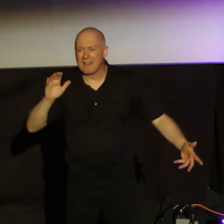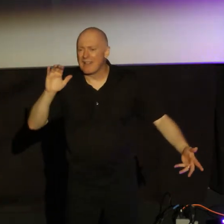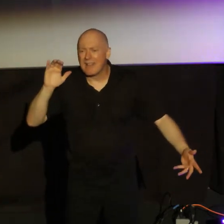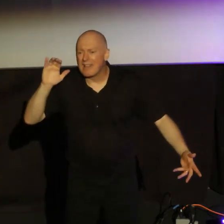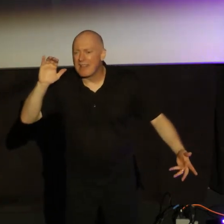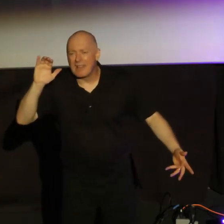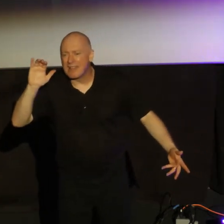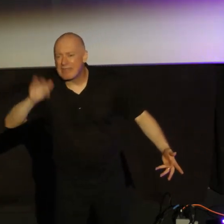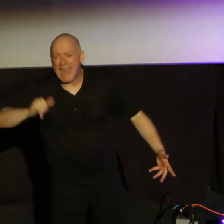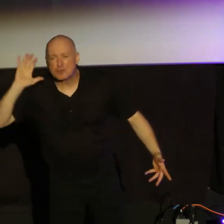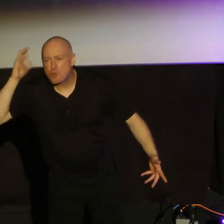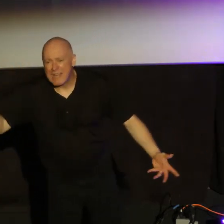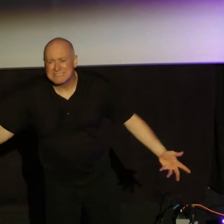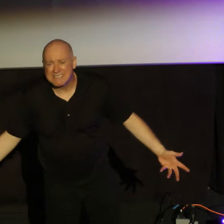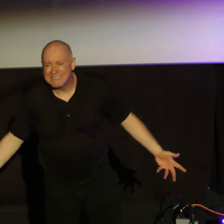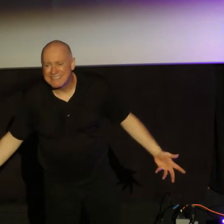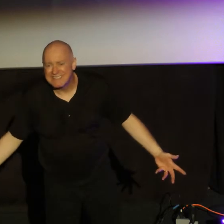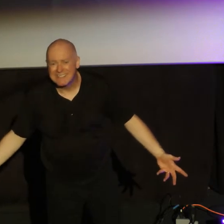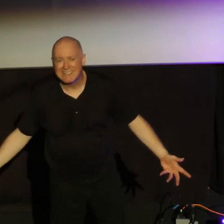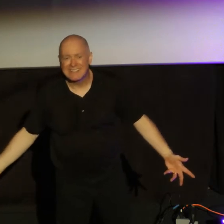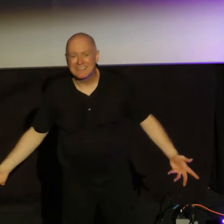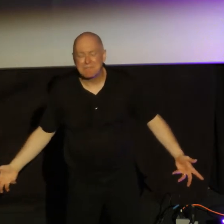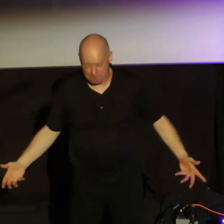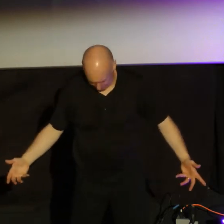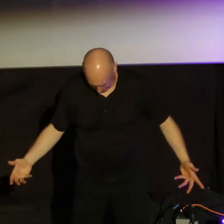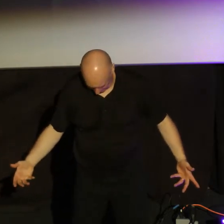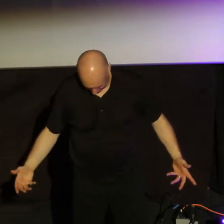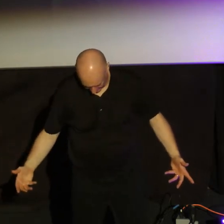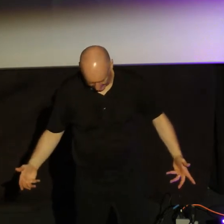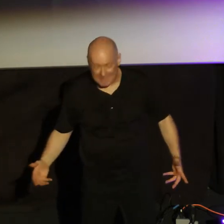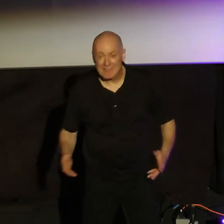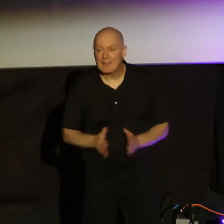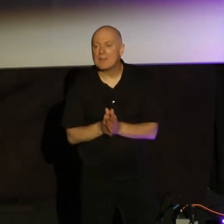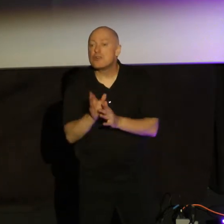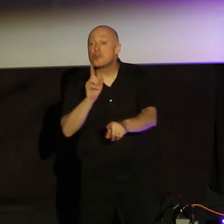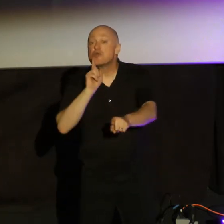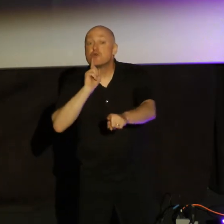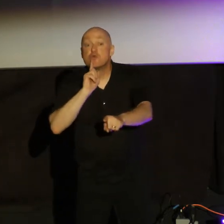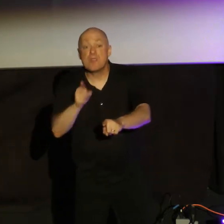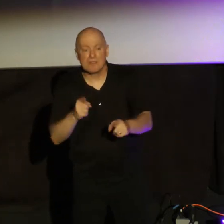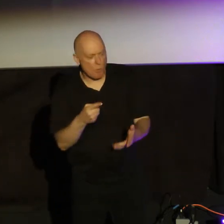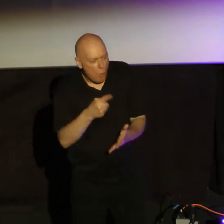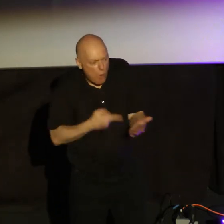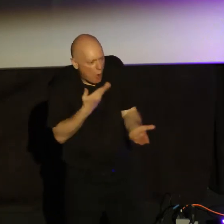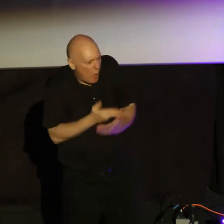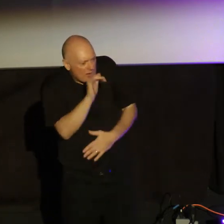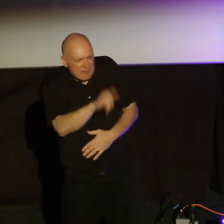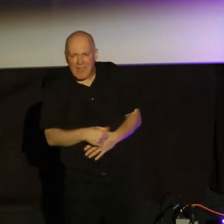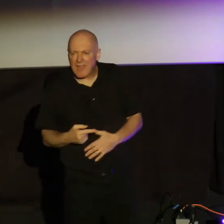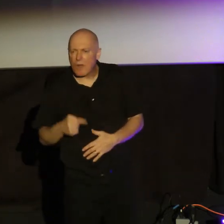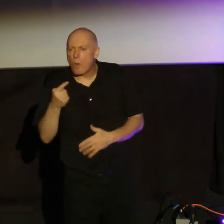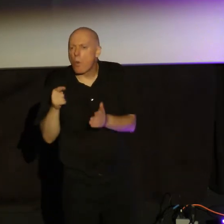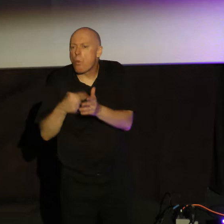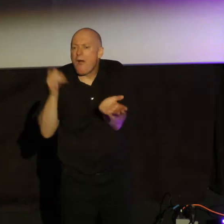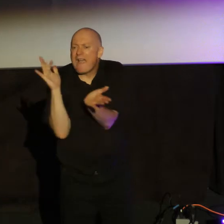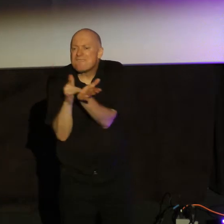crazy. And he says, it's in fact, what good is it? What advantage is that, he says?